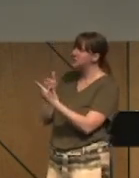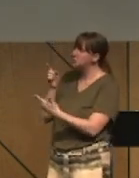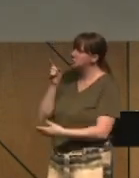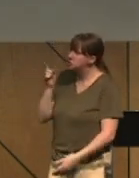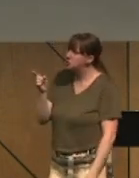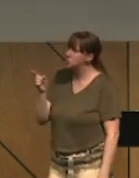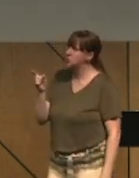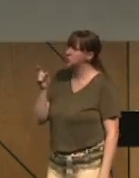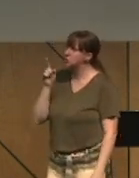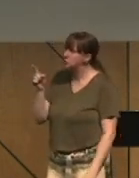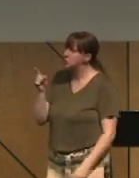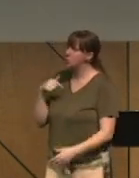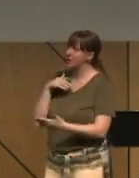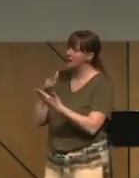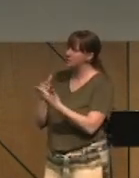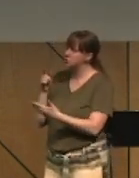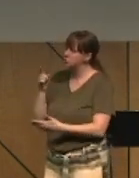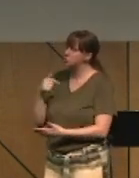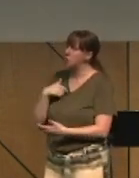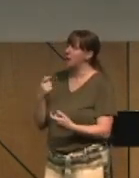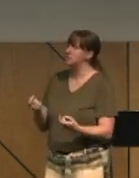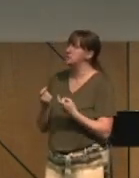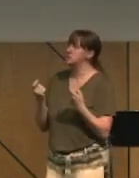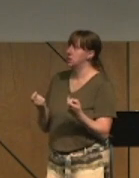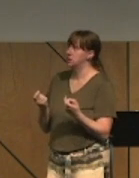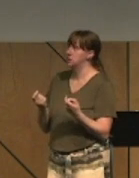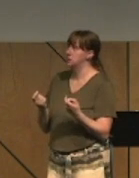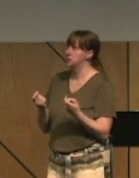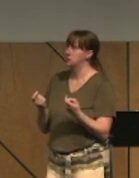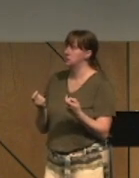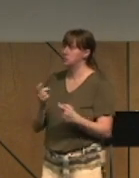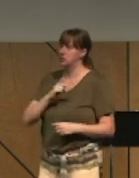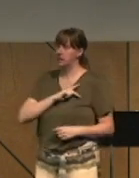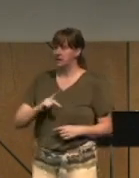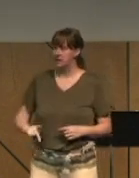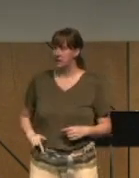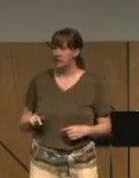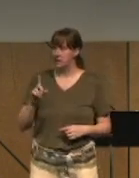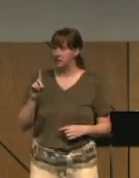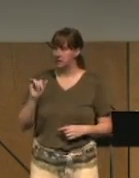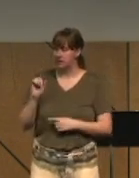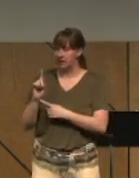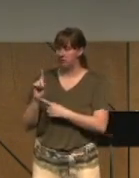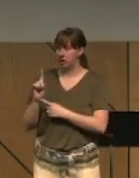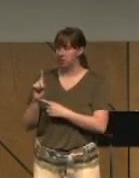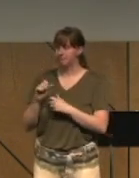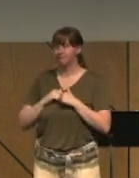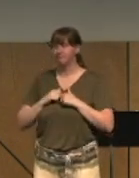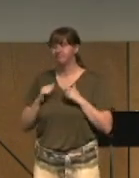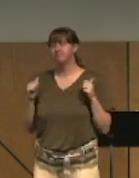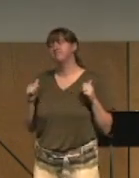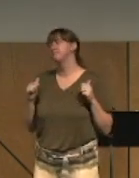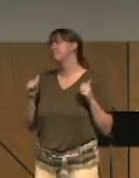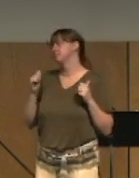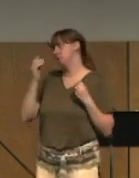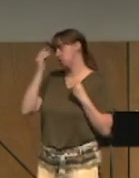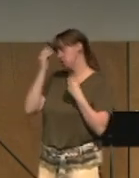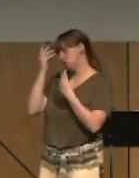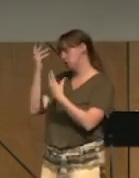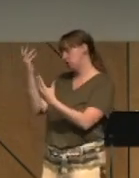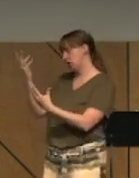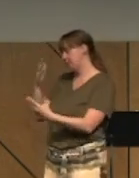sinned. King David shares his sin honestly with God,